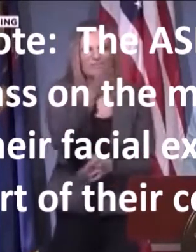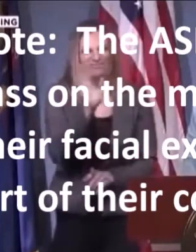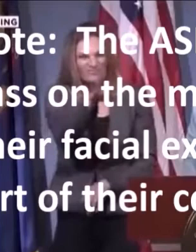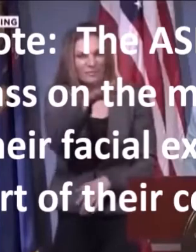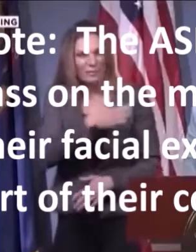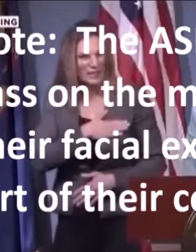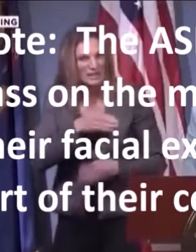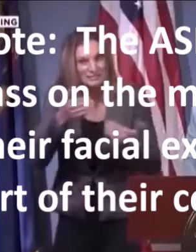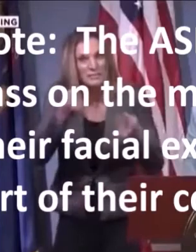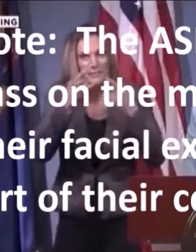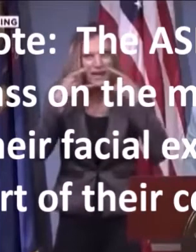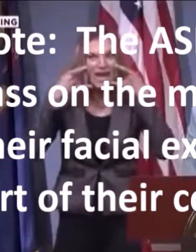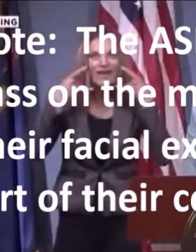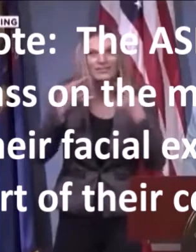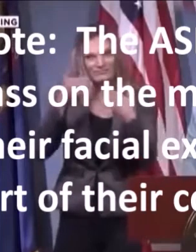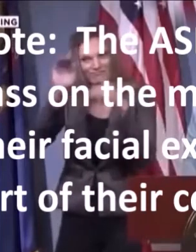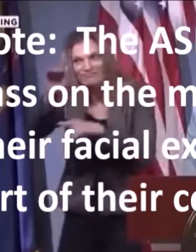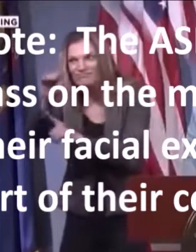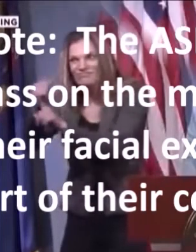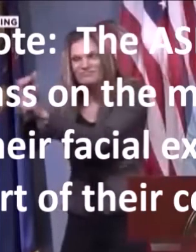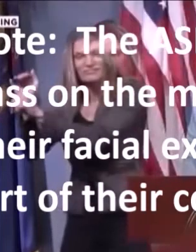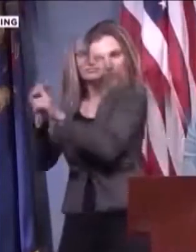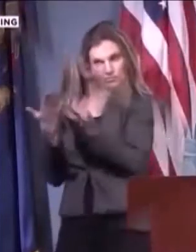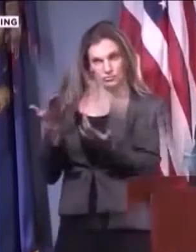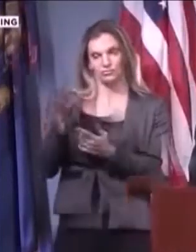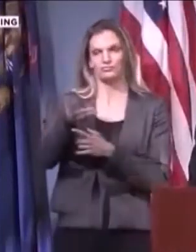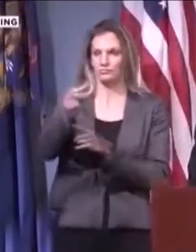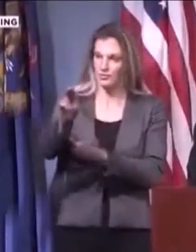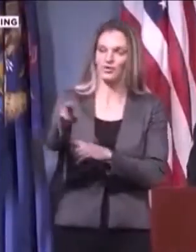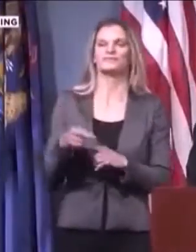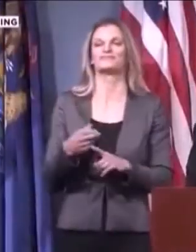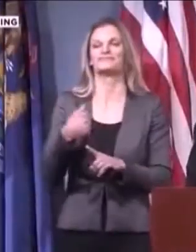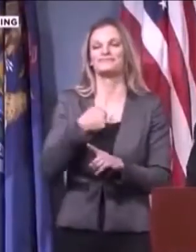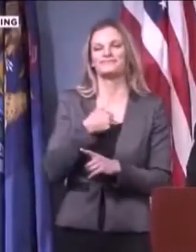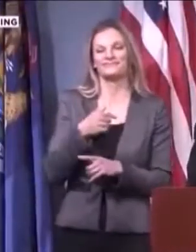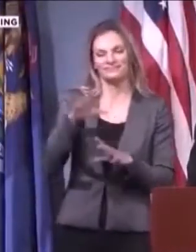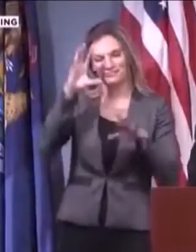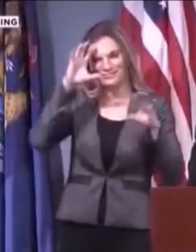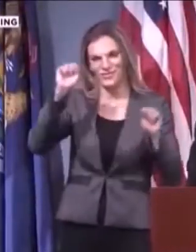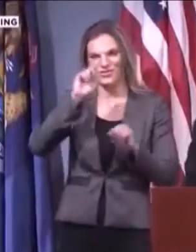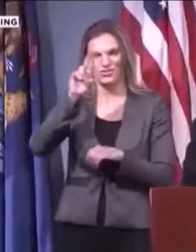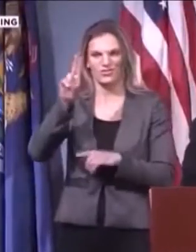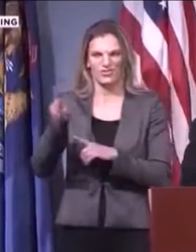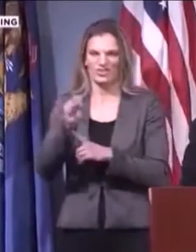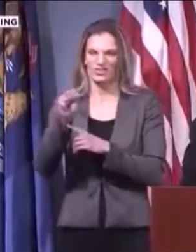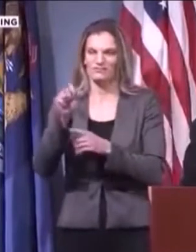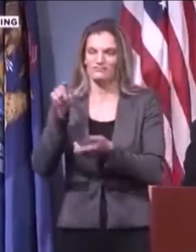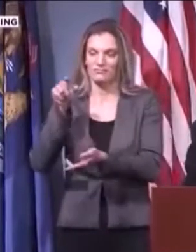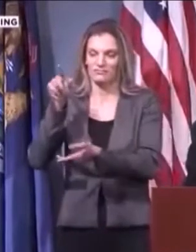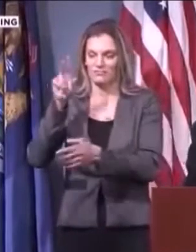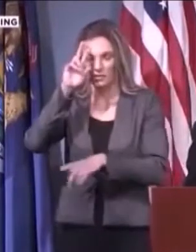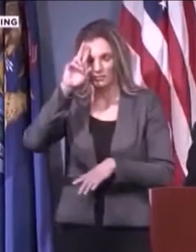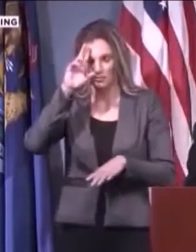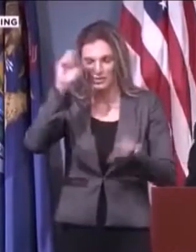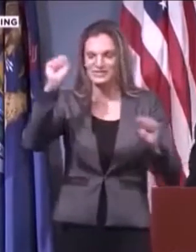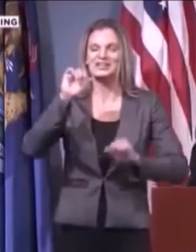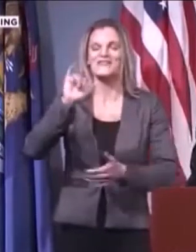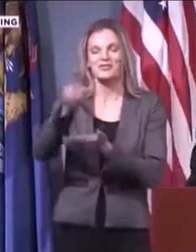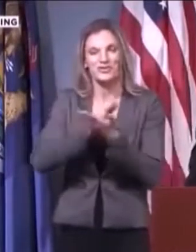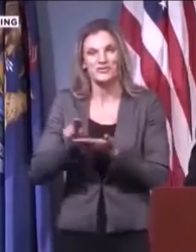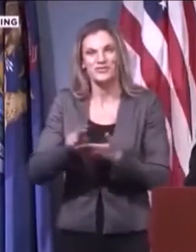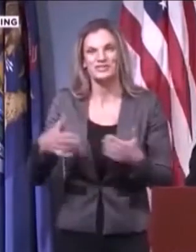was, Oh, first off, I want to explain that everybody who walked up there to speak, took off their mask to speak, or they walked up there without a mask on.